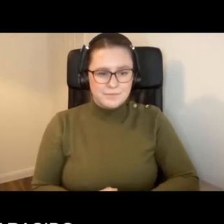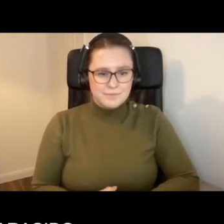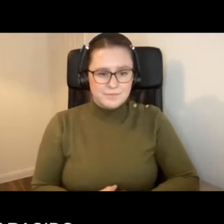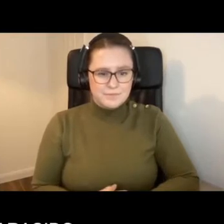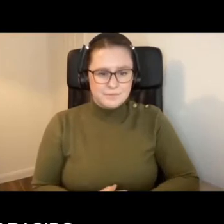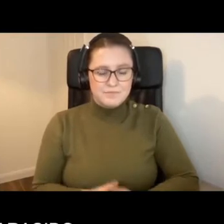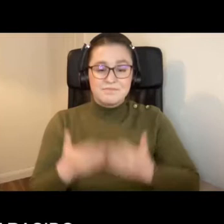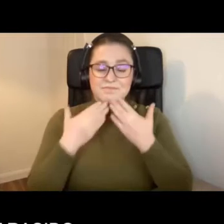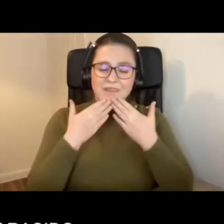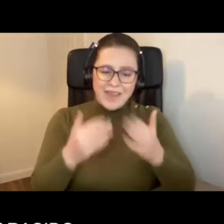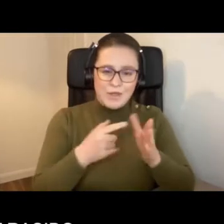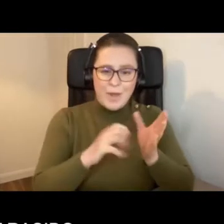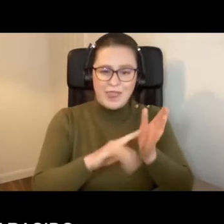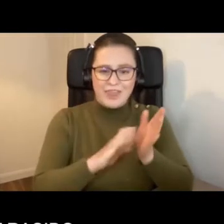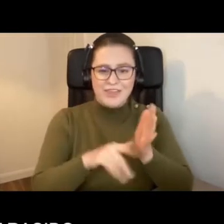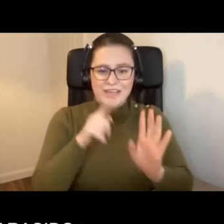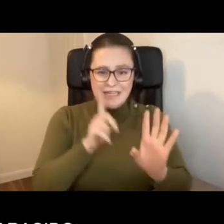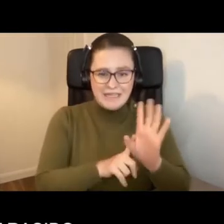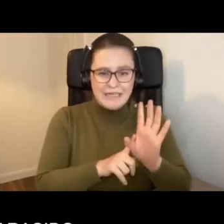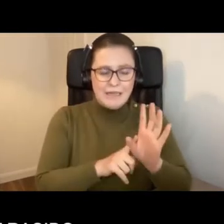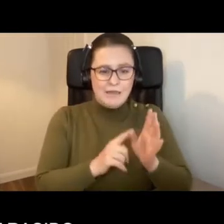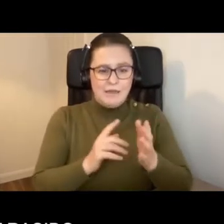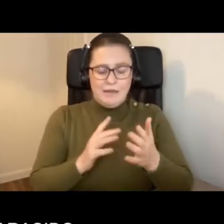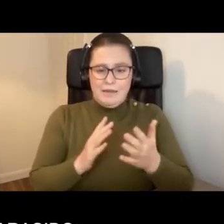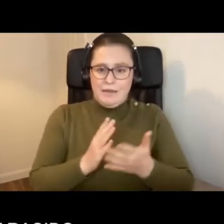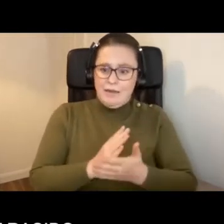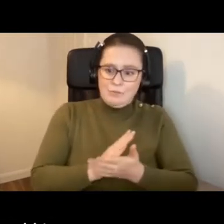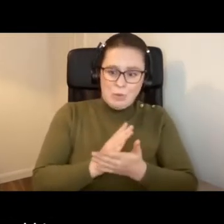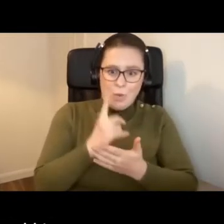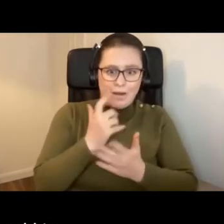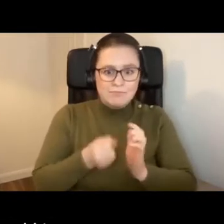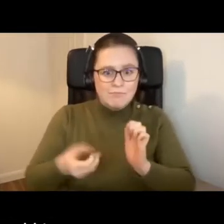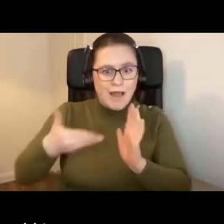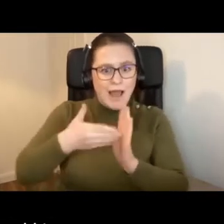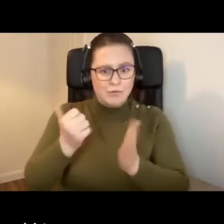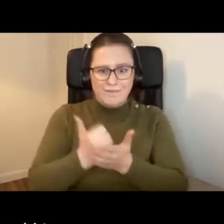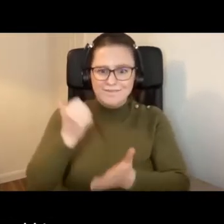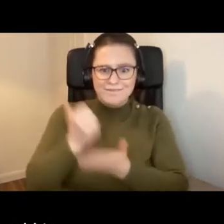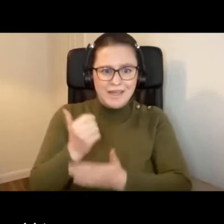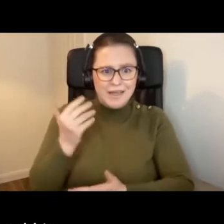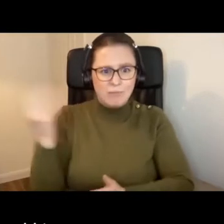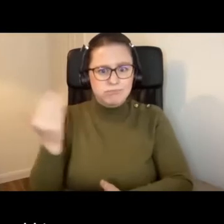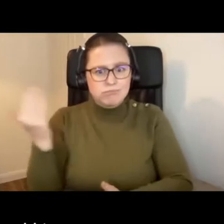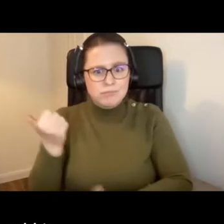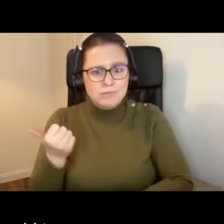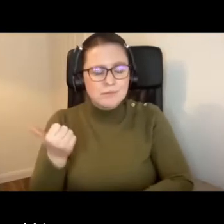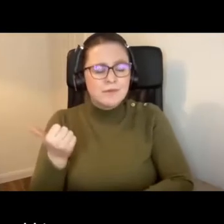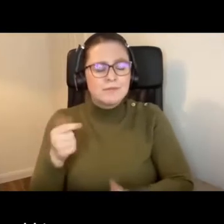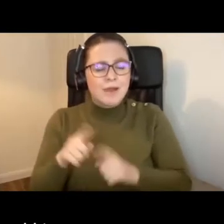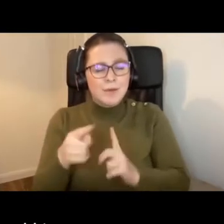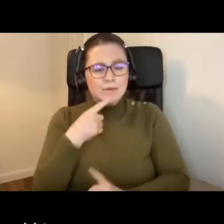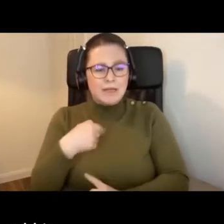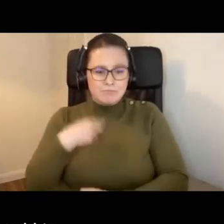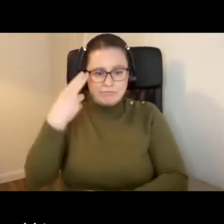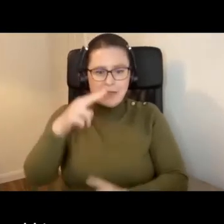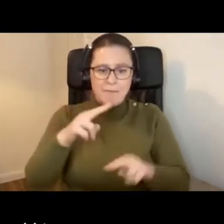Thank you. Anthony. I'm not sure what I'm going to add to your great presentation. As you said, my name